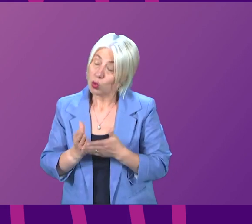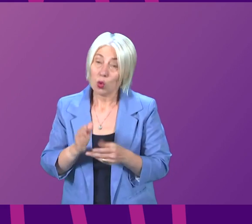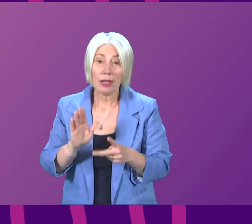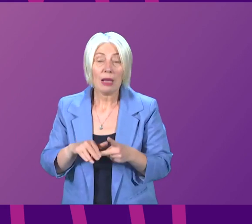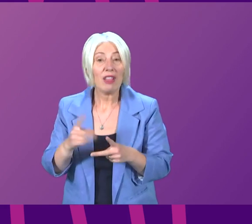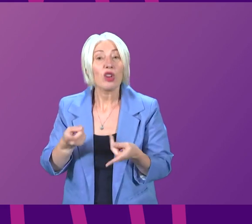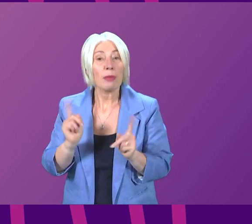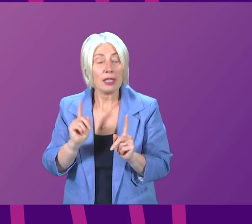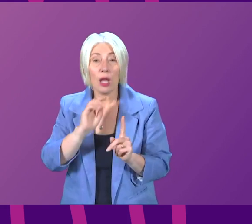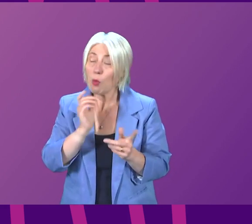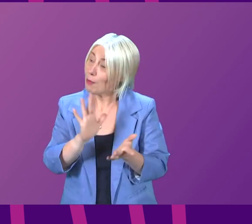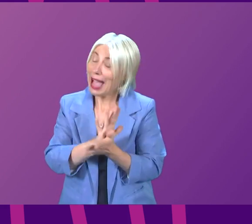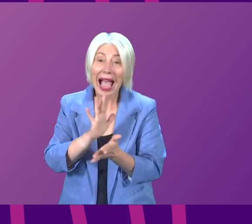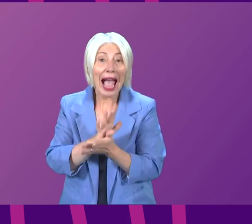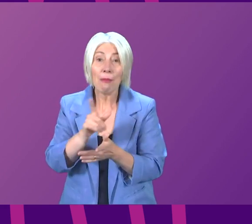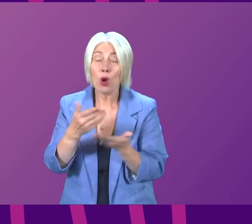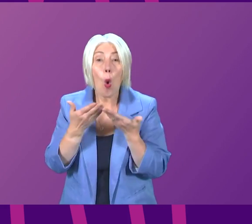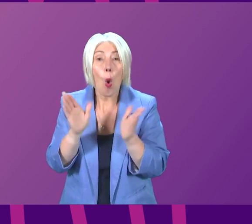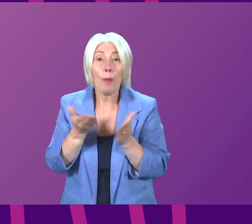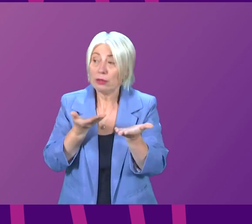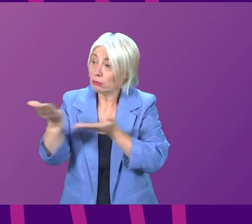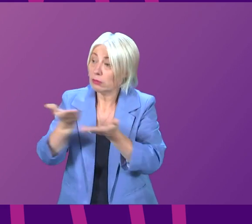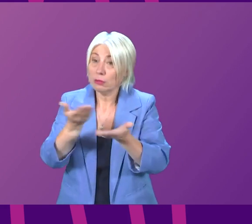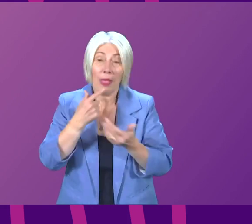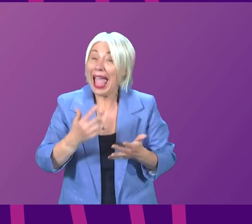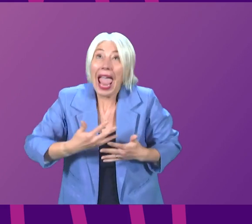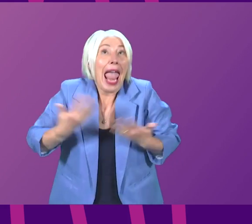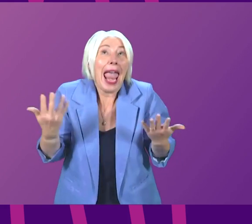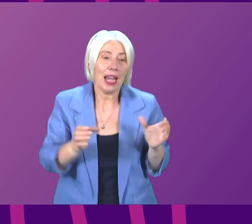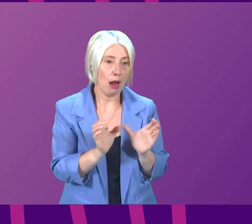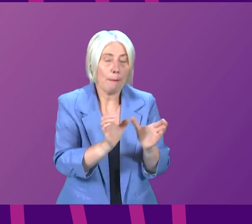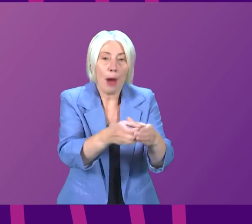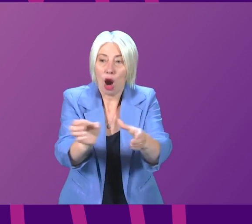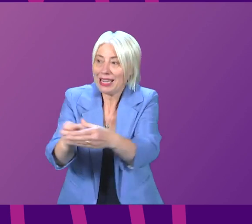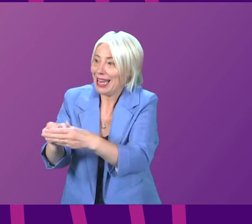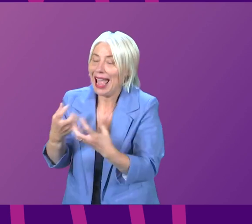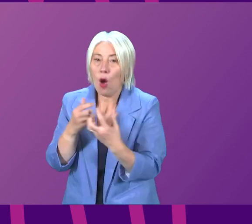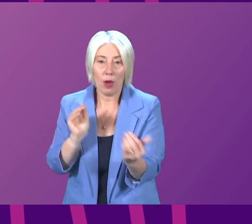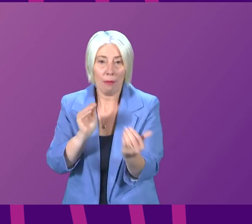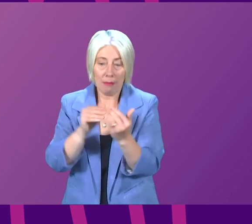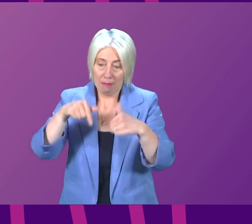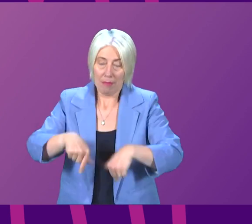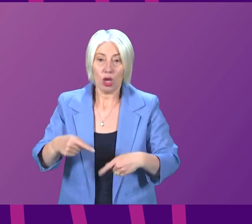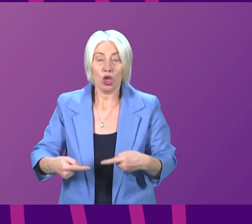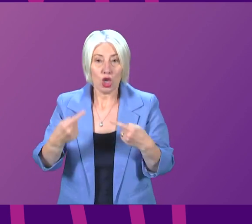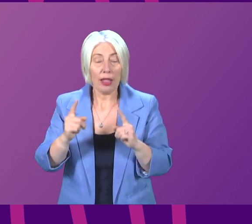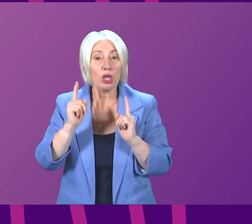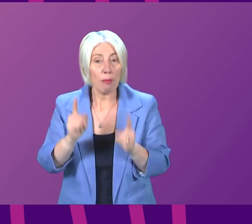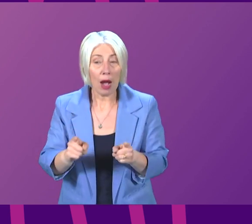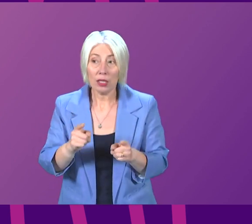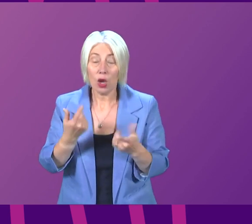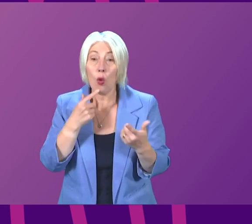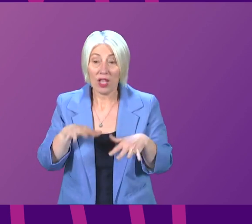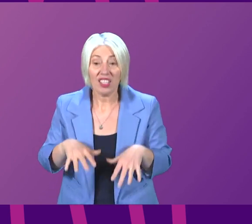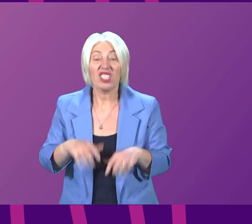Minister will be happy to have open discussions with any party about how we meet this challenge, as long as the starting point for that